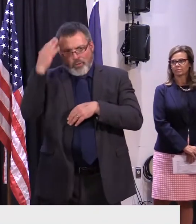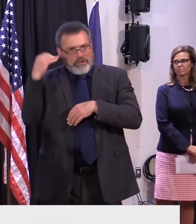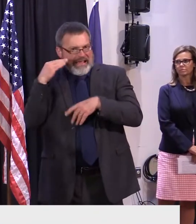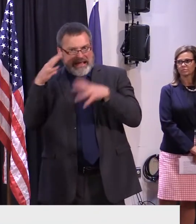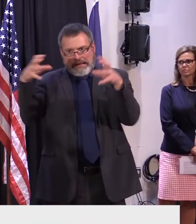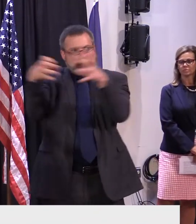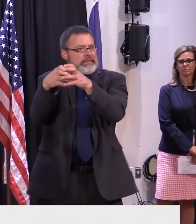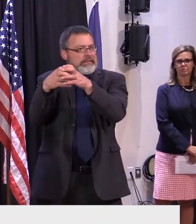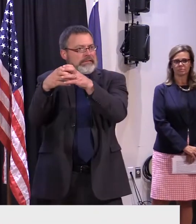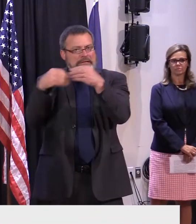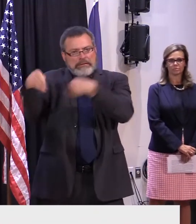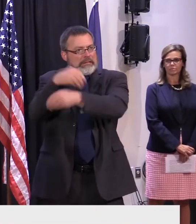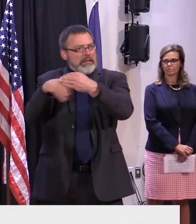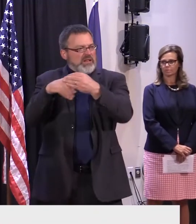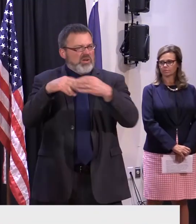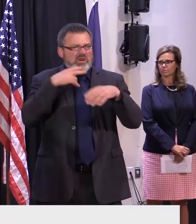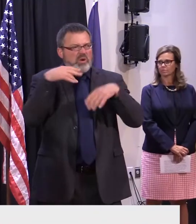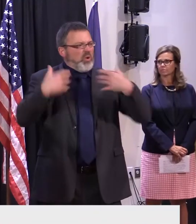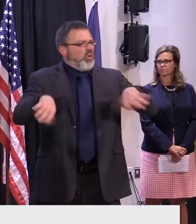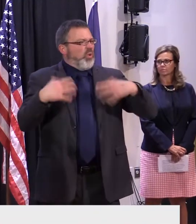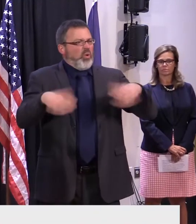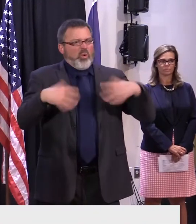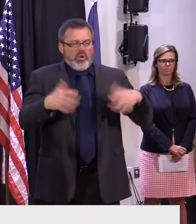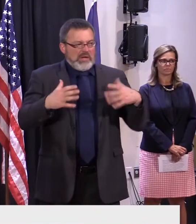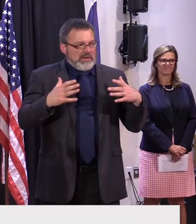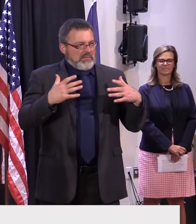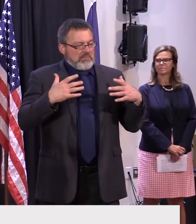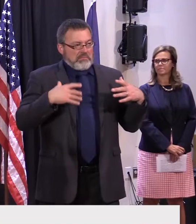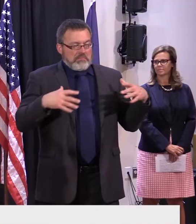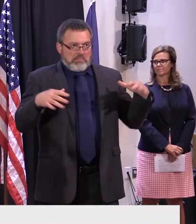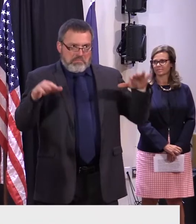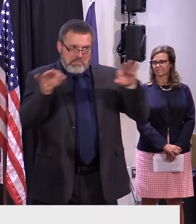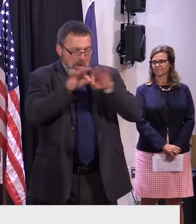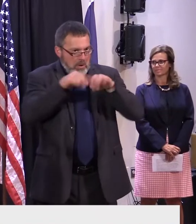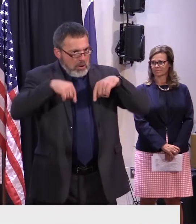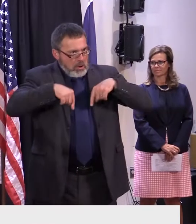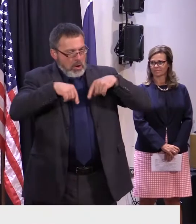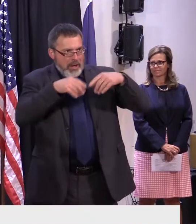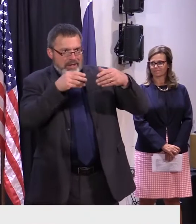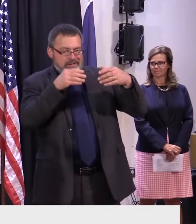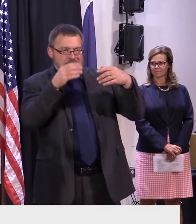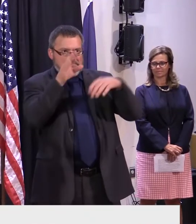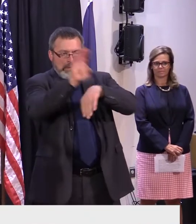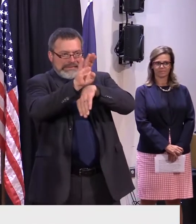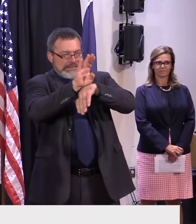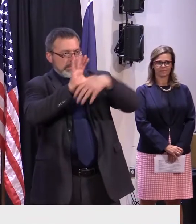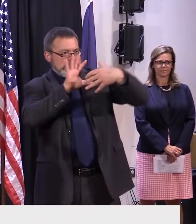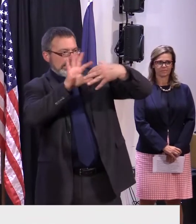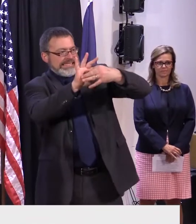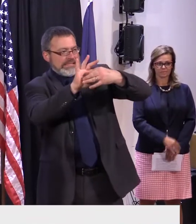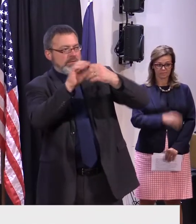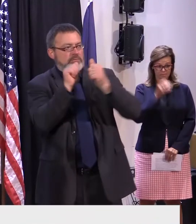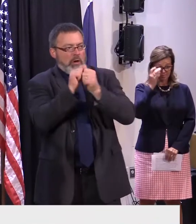how important of a market this is, and it's why we spend more time there than any other foreign market.